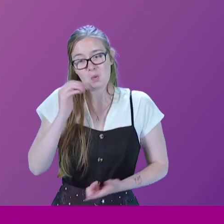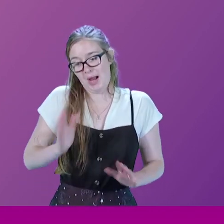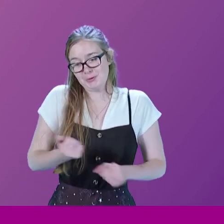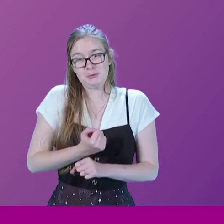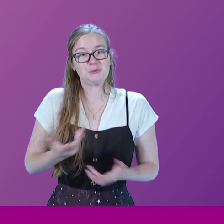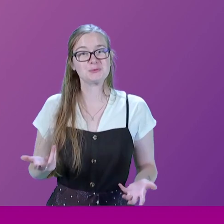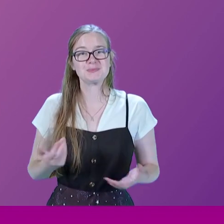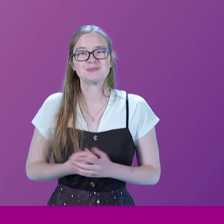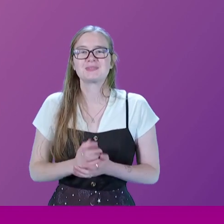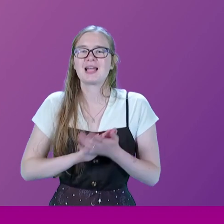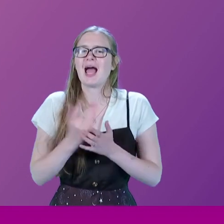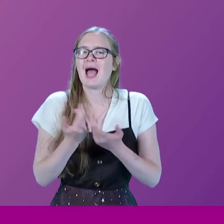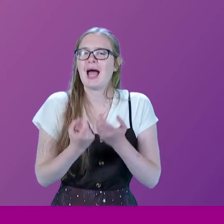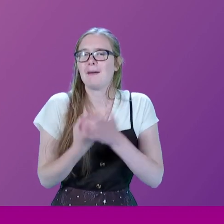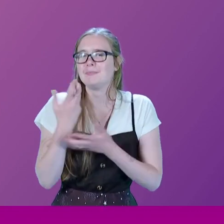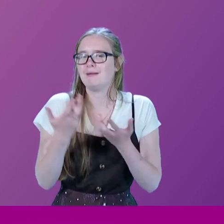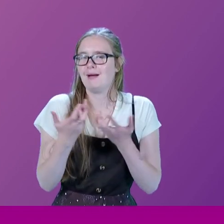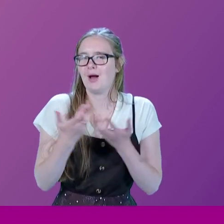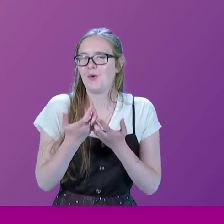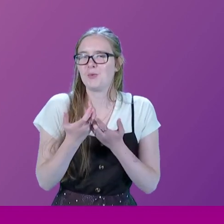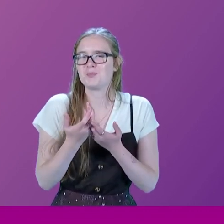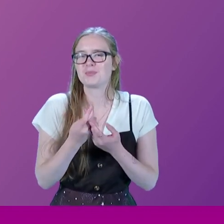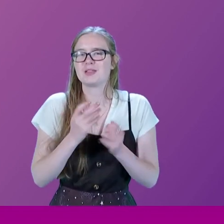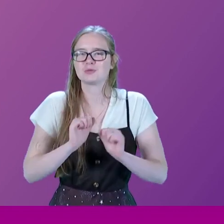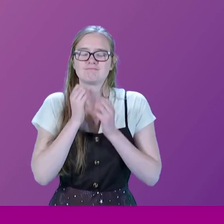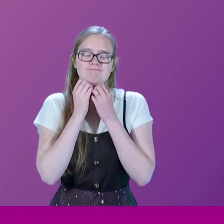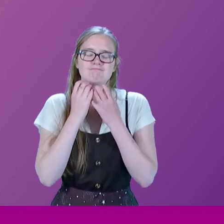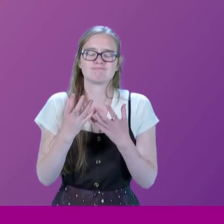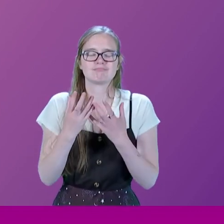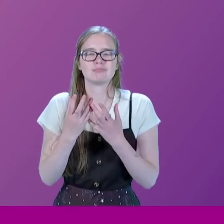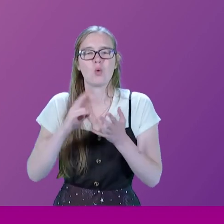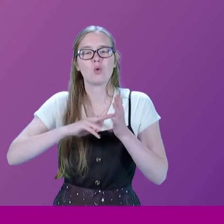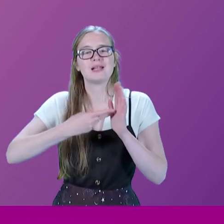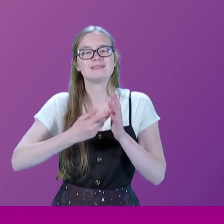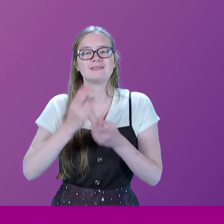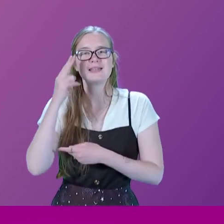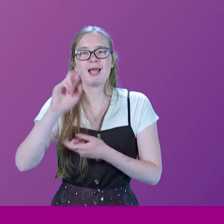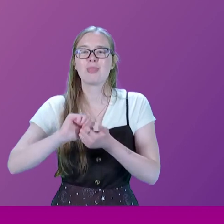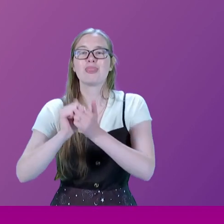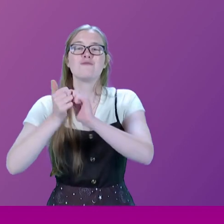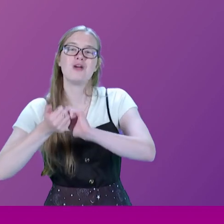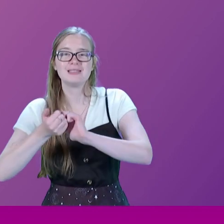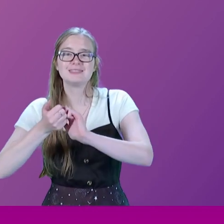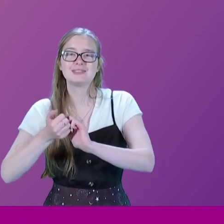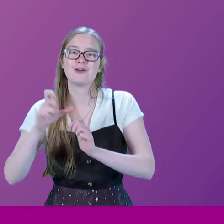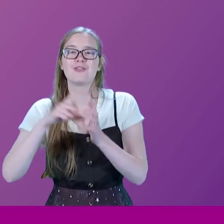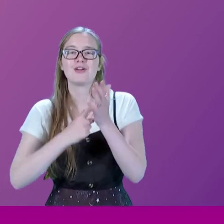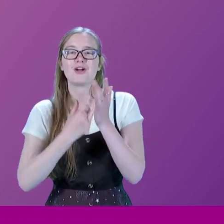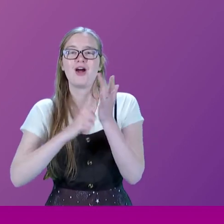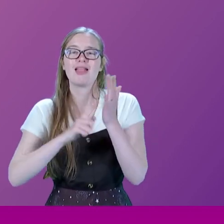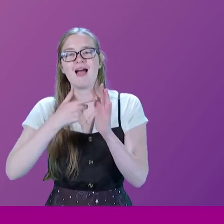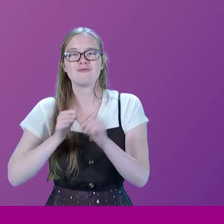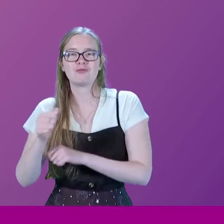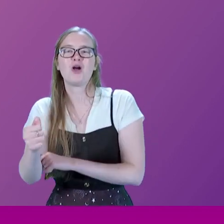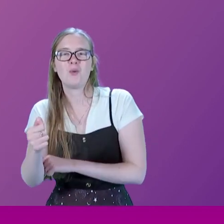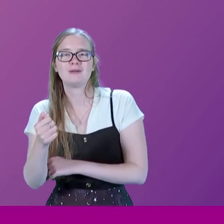And the way that it happened was that there was a marvelous organization called the friends of the settled to Carlisle railway with a capital F.